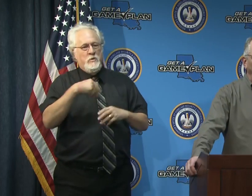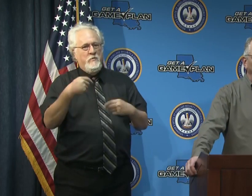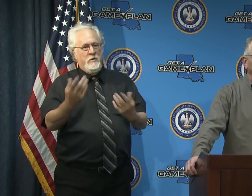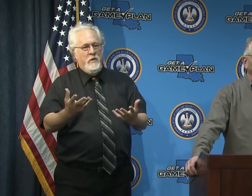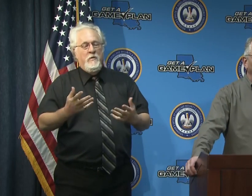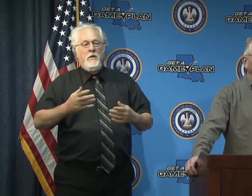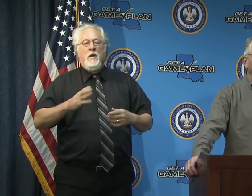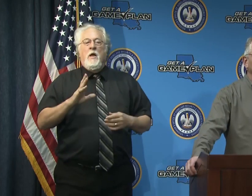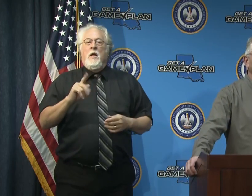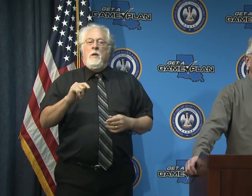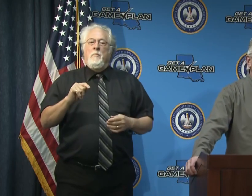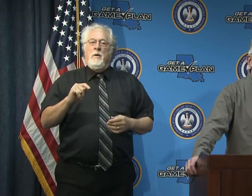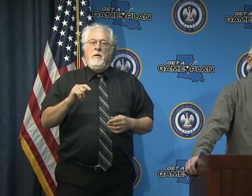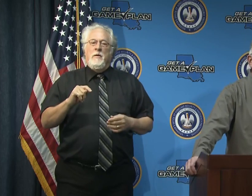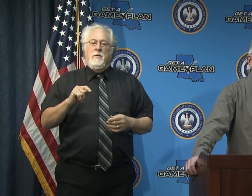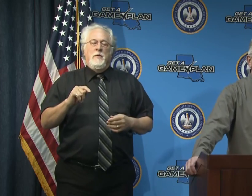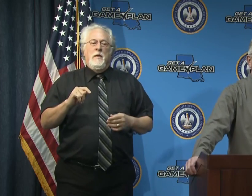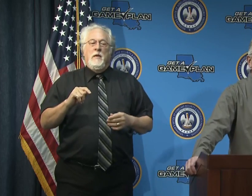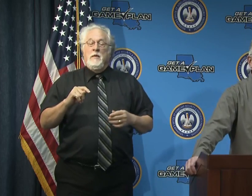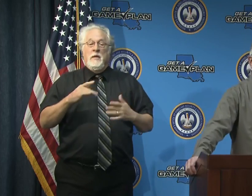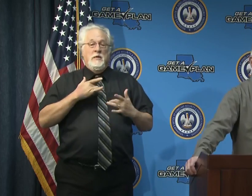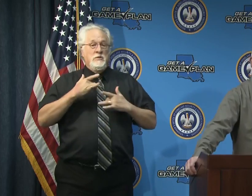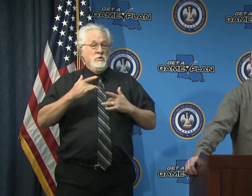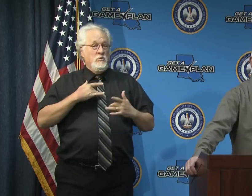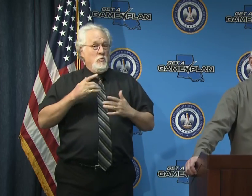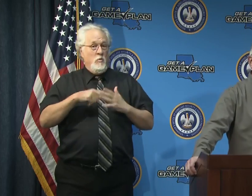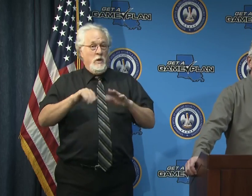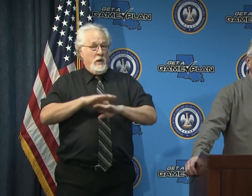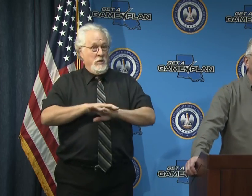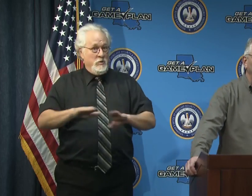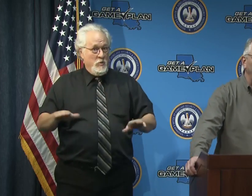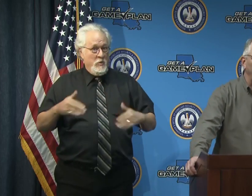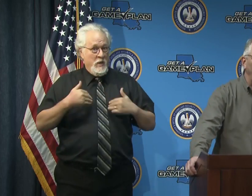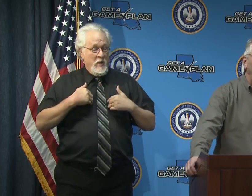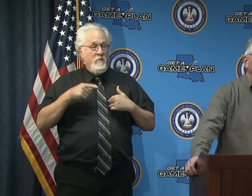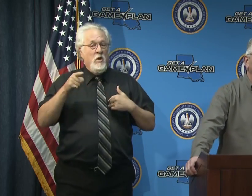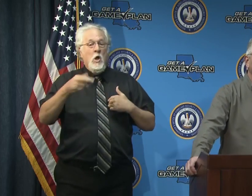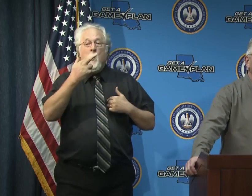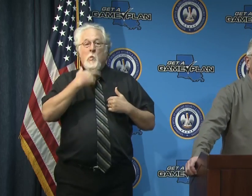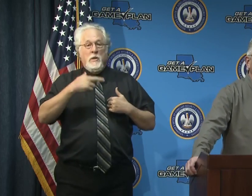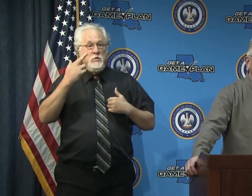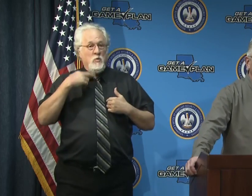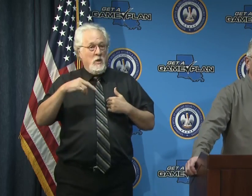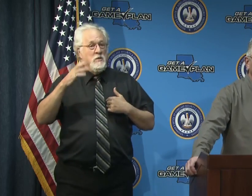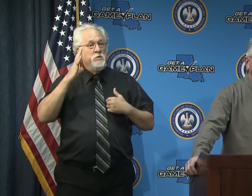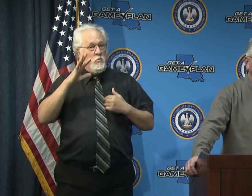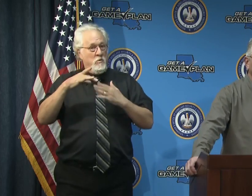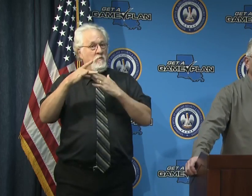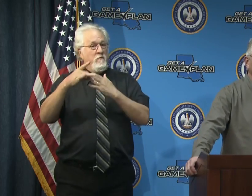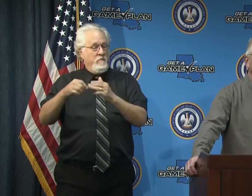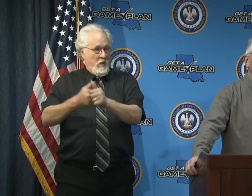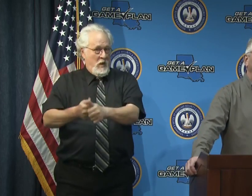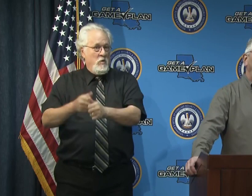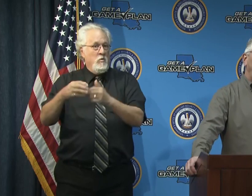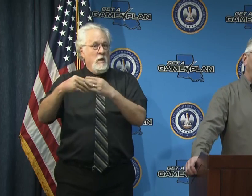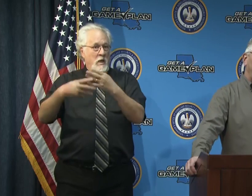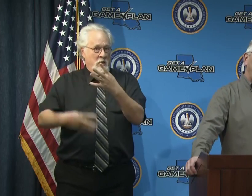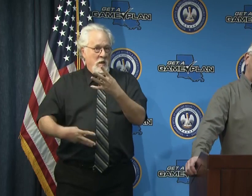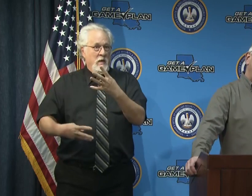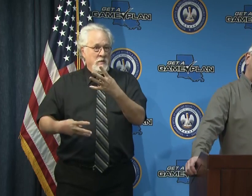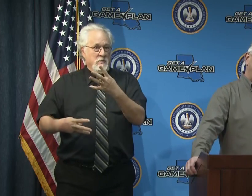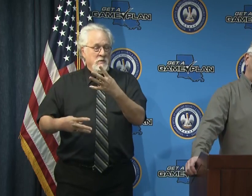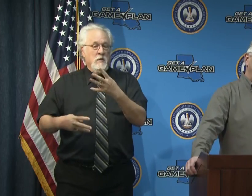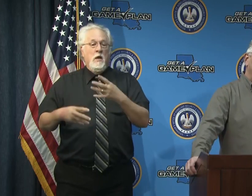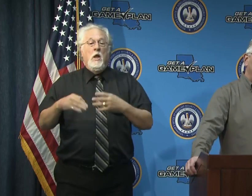um what i don't have any concerns about is if the restaurants will operate within the guidelines we're giving them and